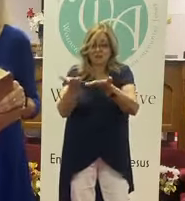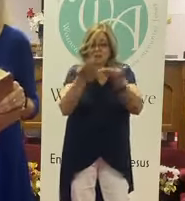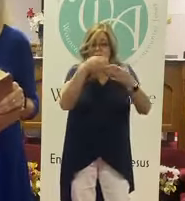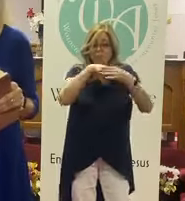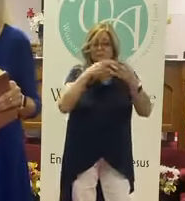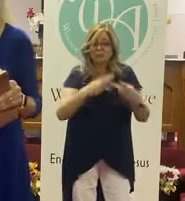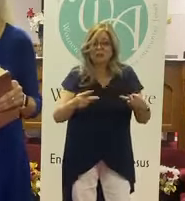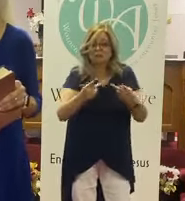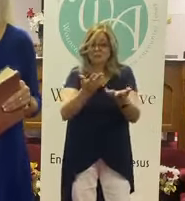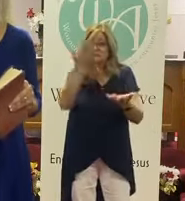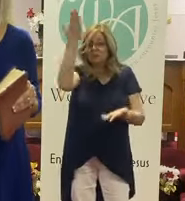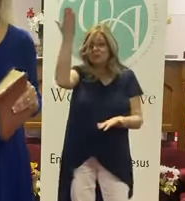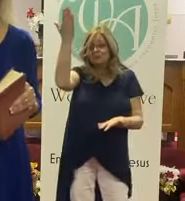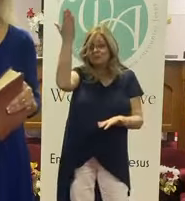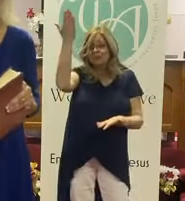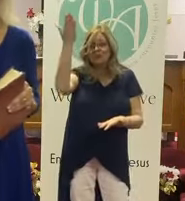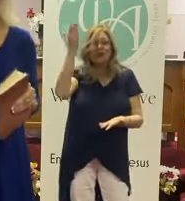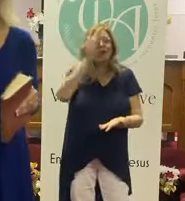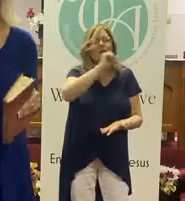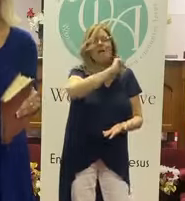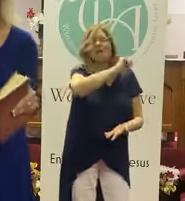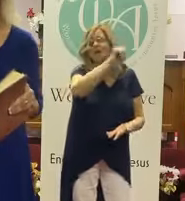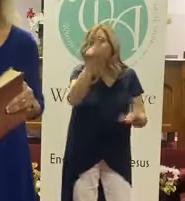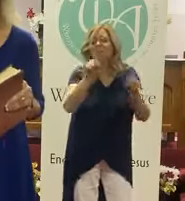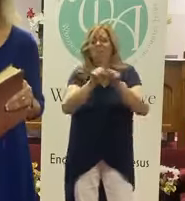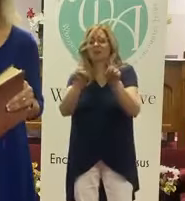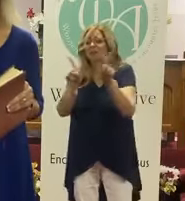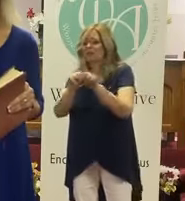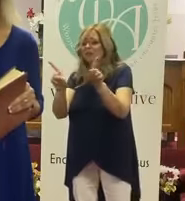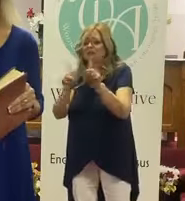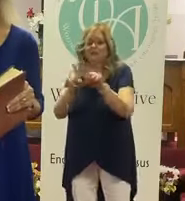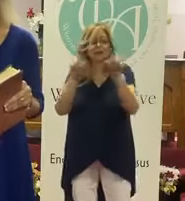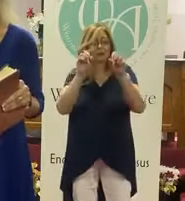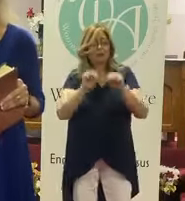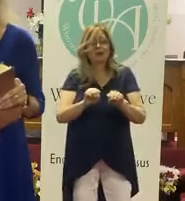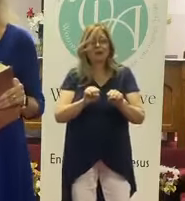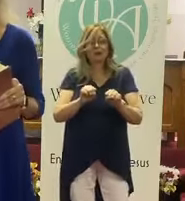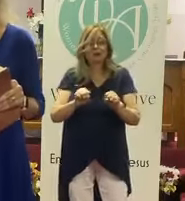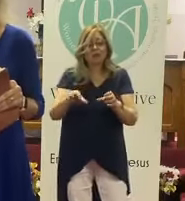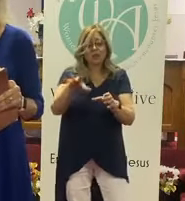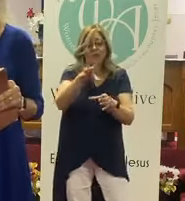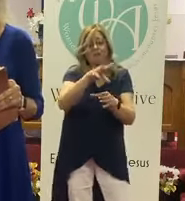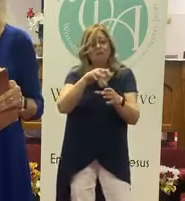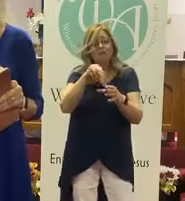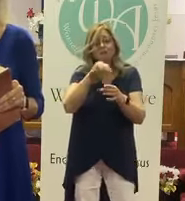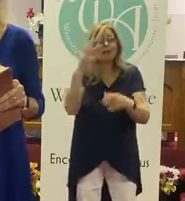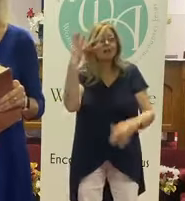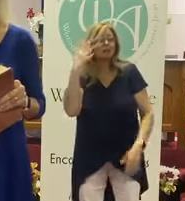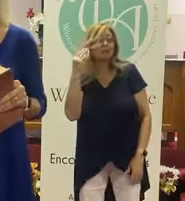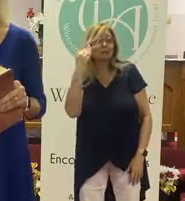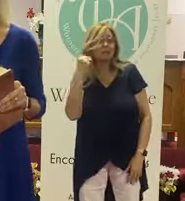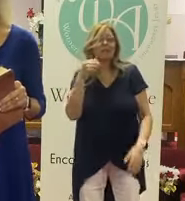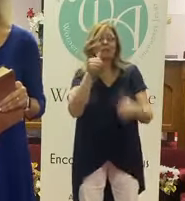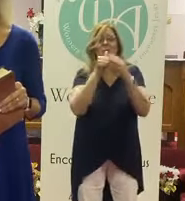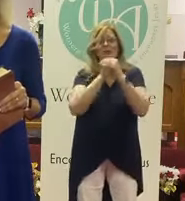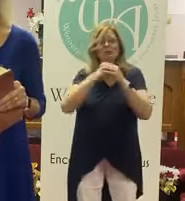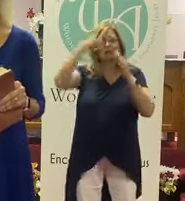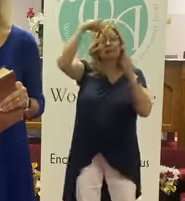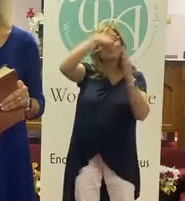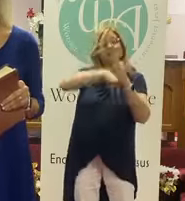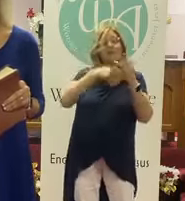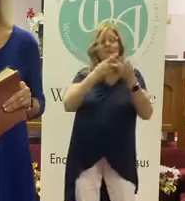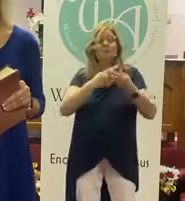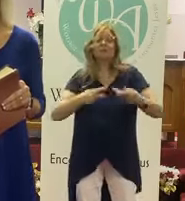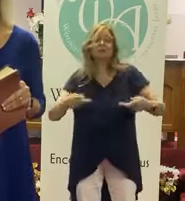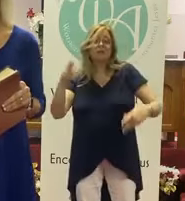back into His presence? So all these are different ways where we can encounter that worship, that deep place